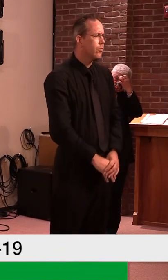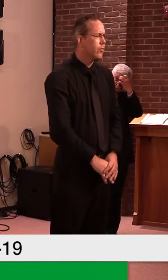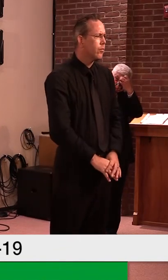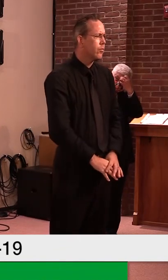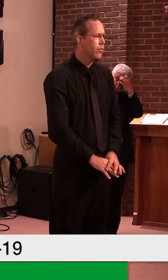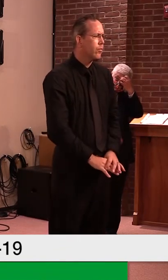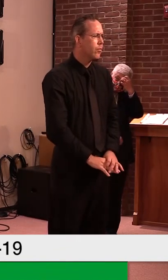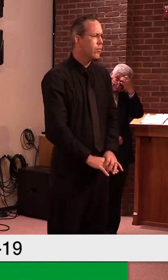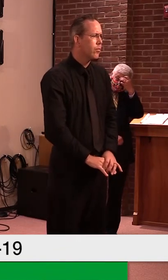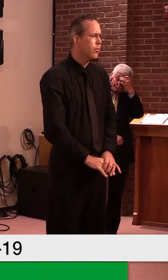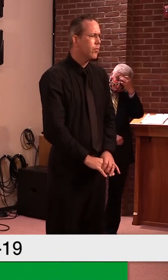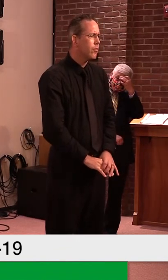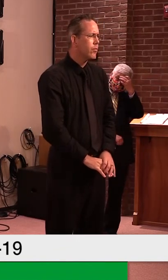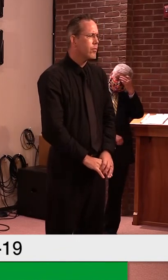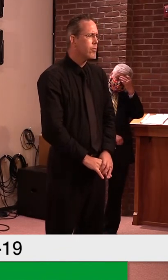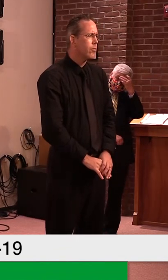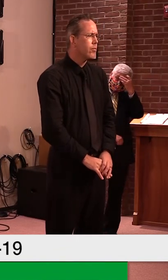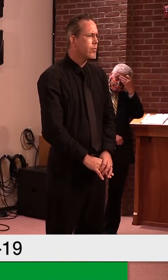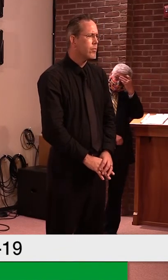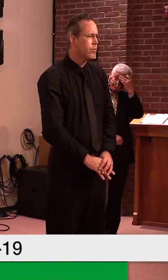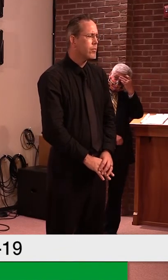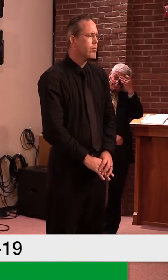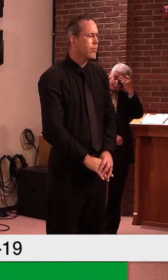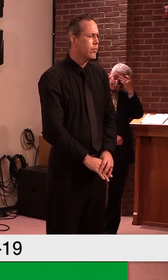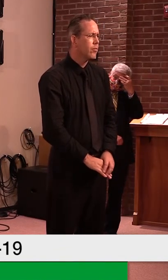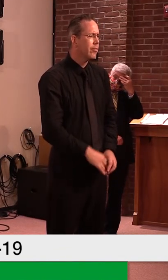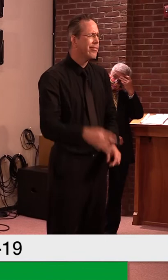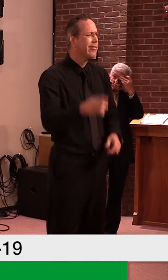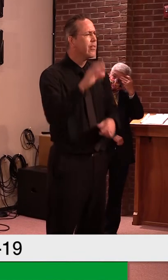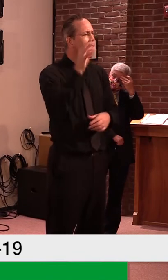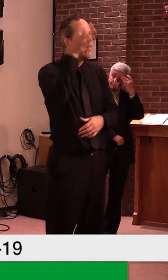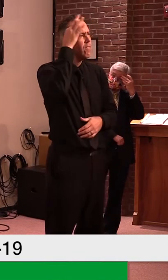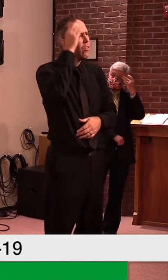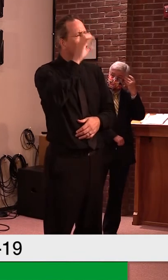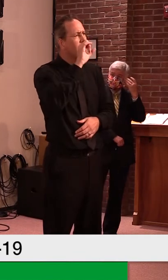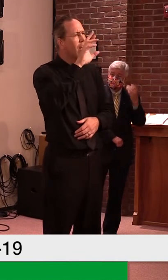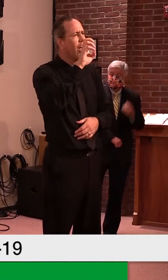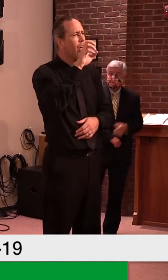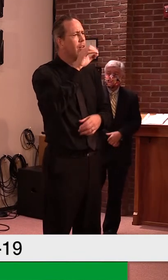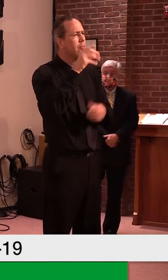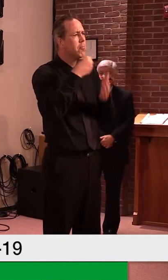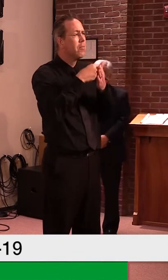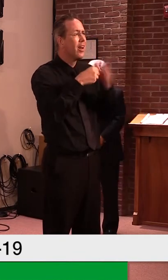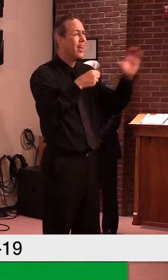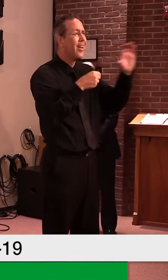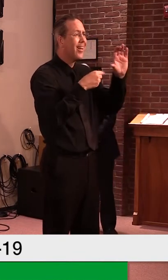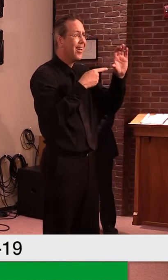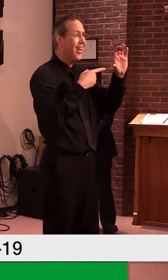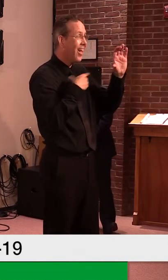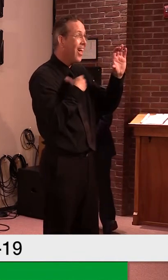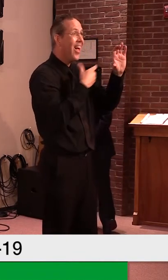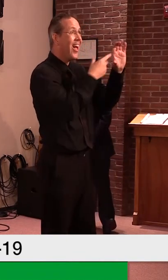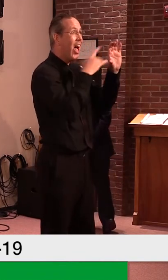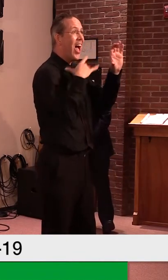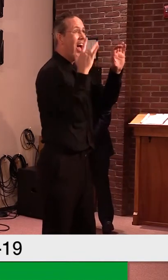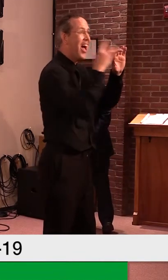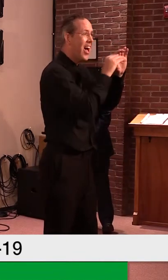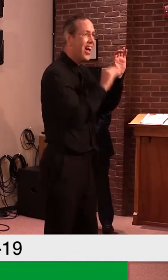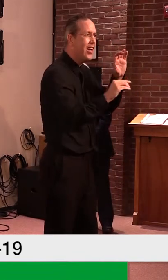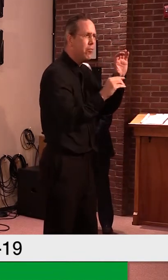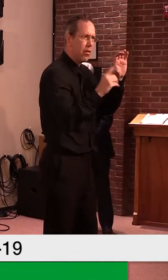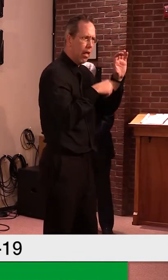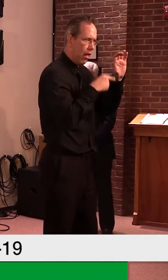I think, uh, I think you're going to find there's going to be a little bit more money, uh, because as you might remember, we, we somewhat